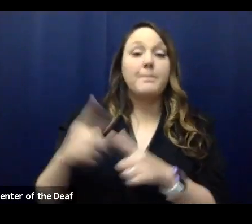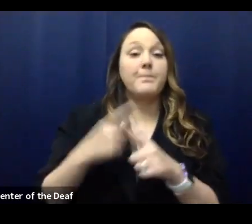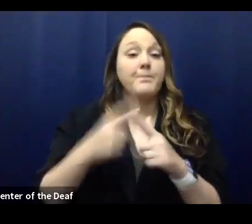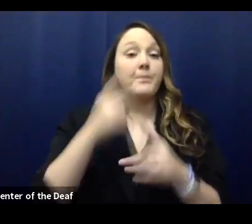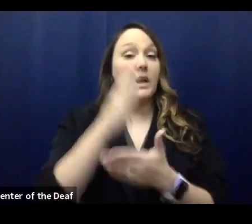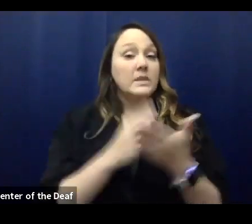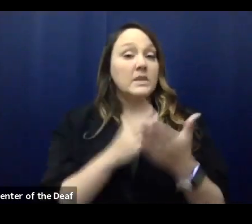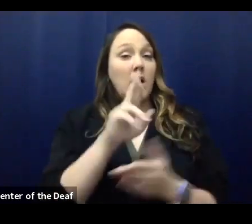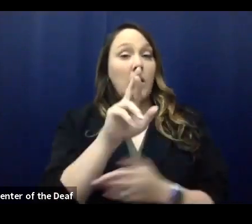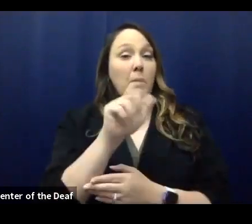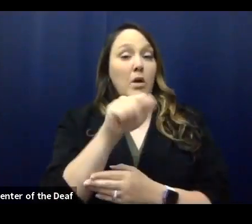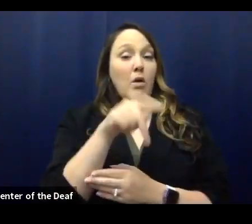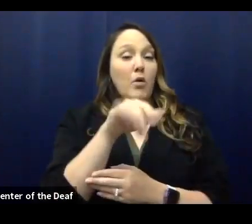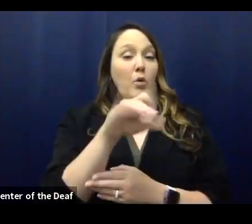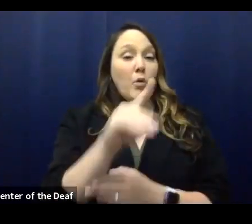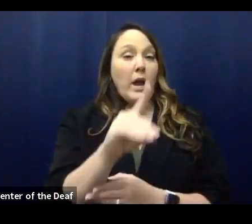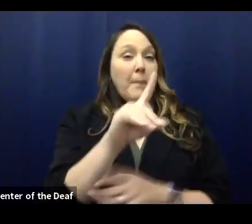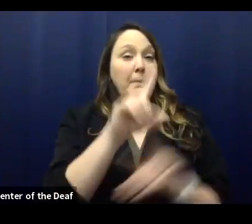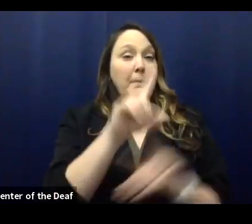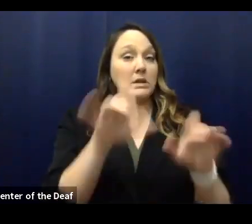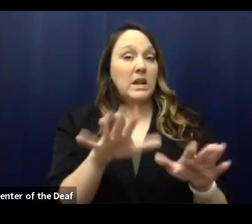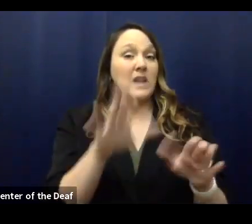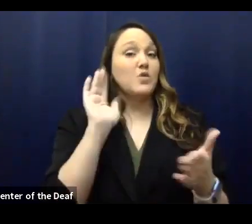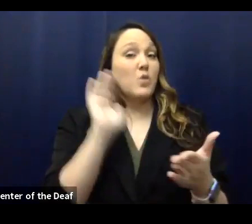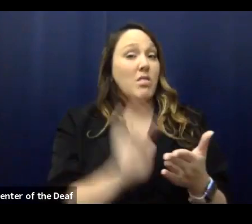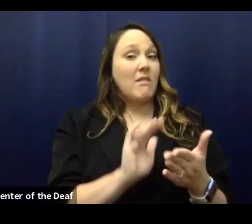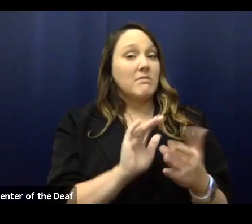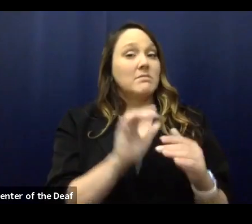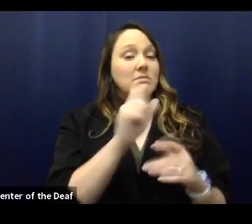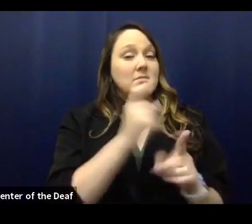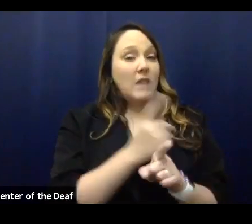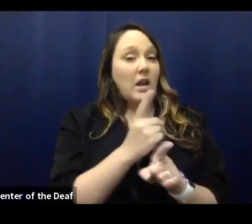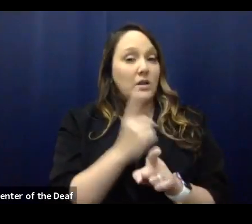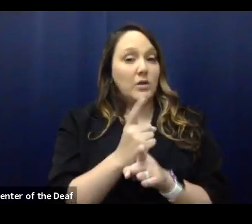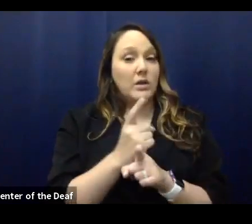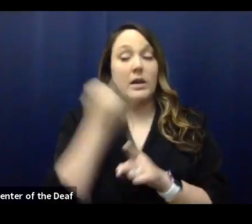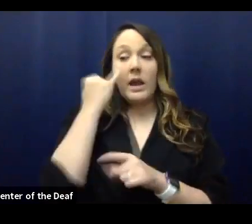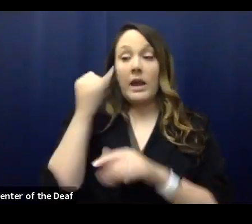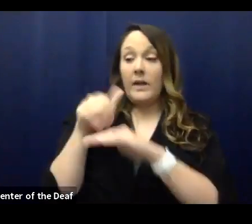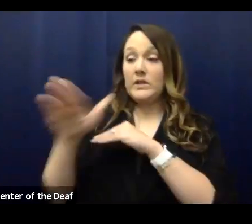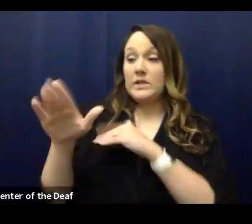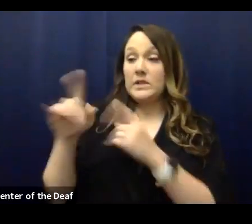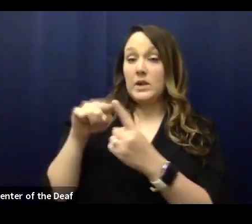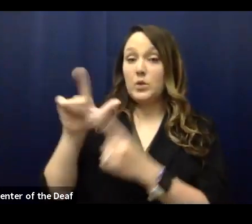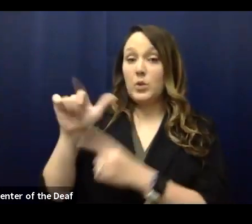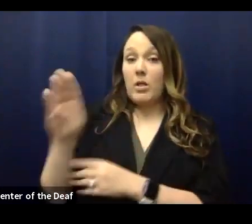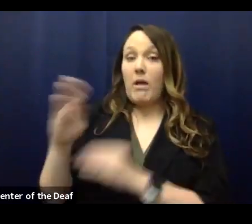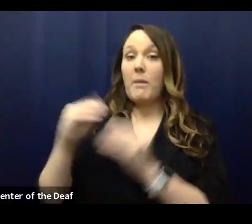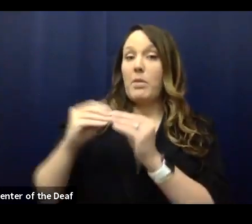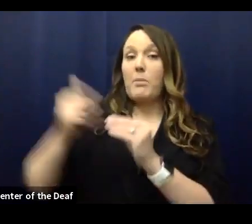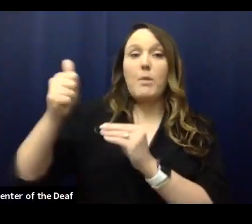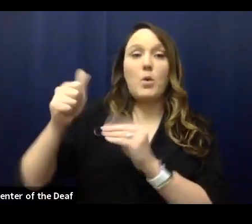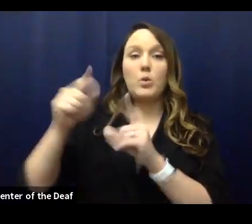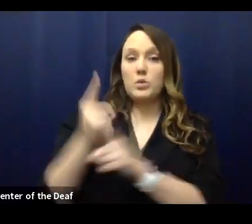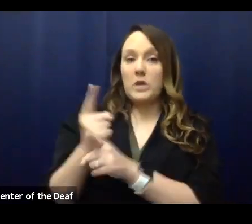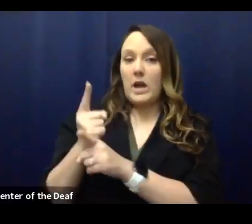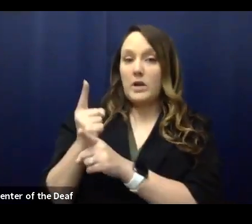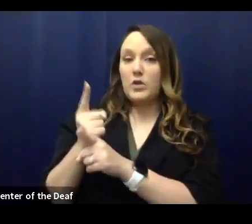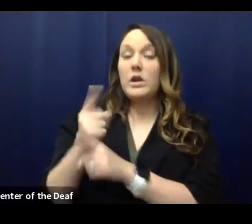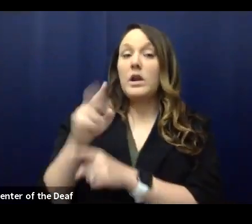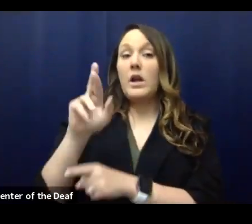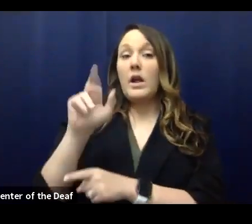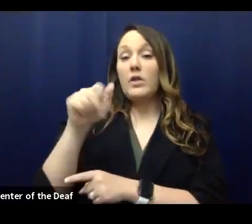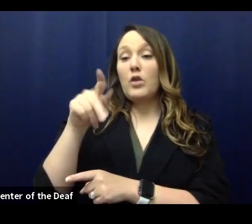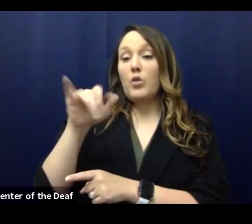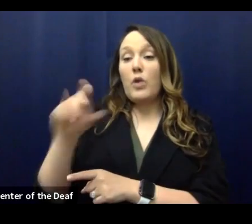rapid tests are less accurate. So the tests that get sent to the lab are much more accurate. And even the rapid tests where you